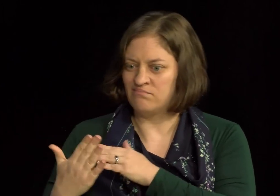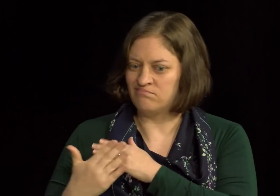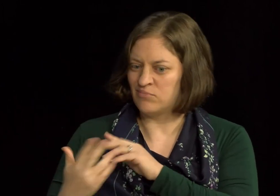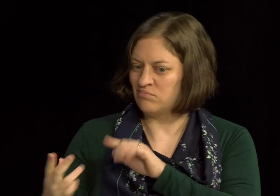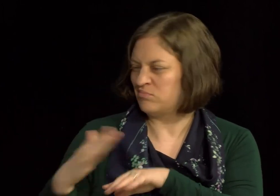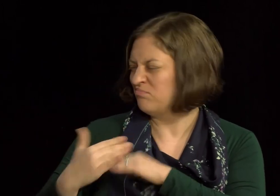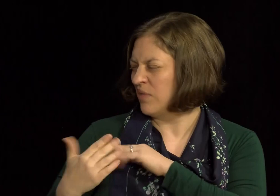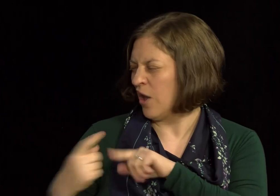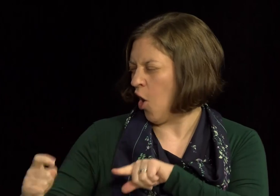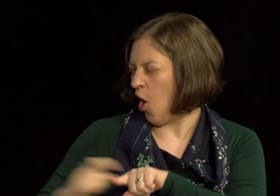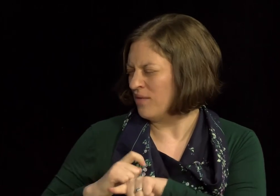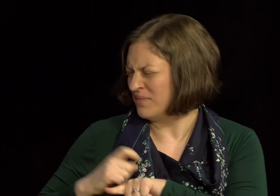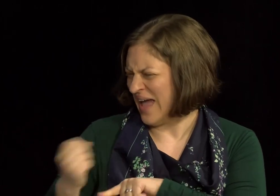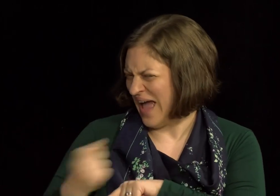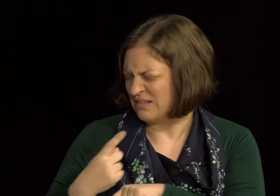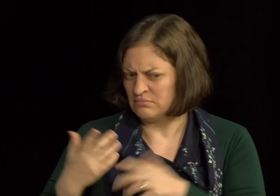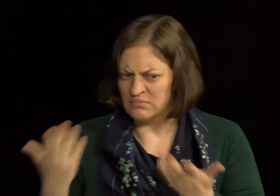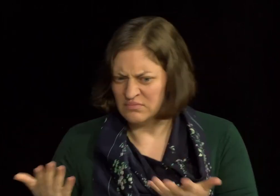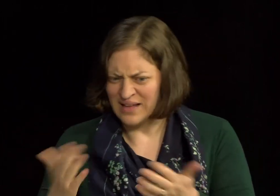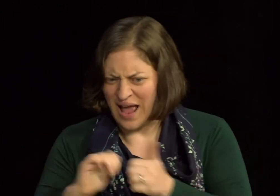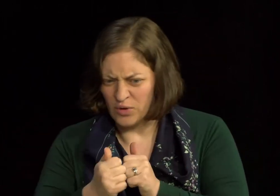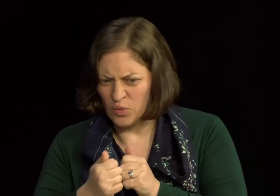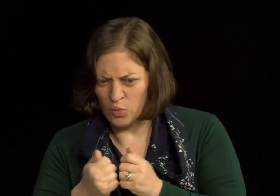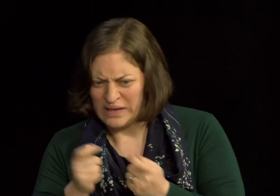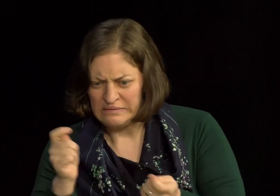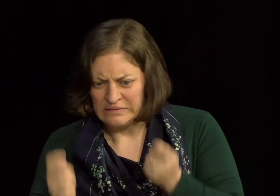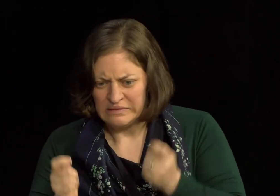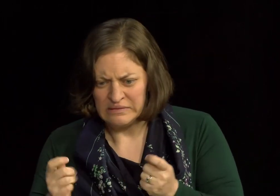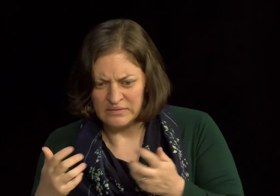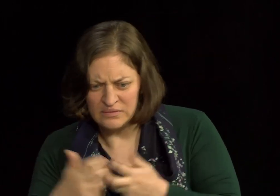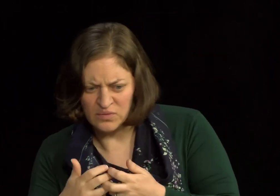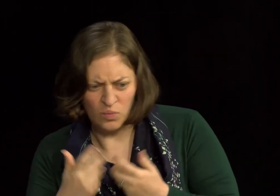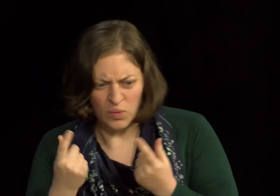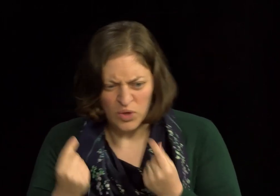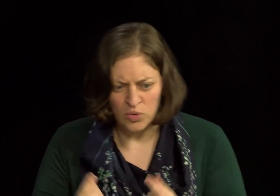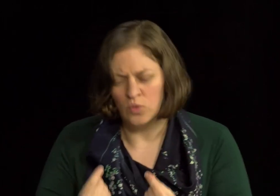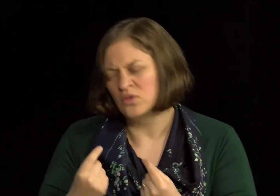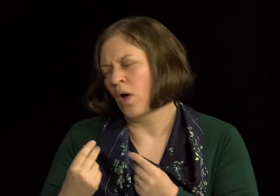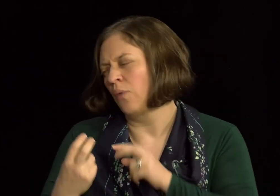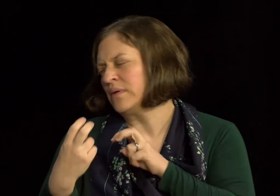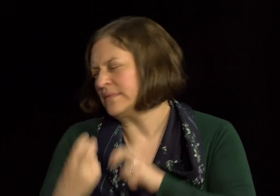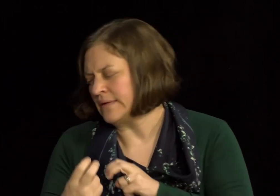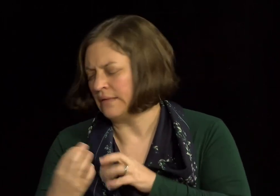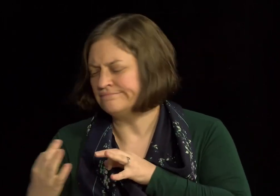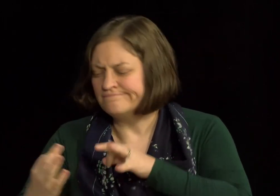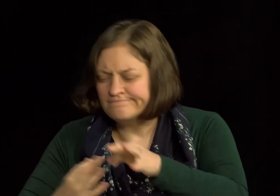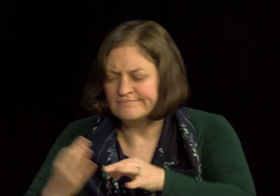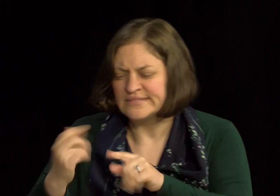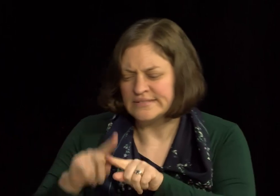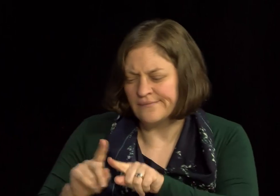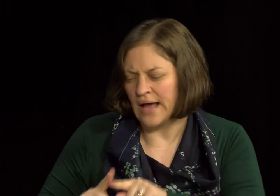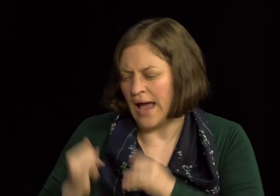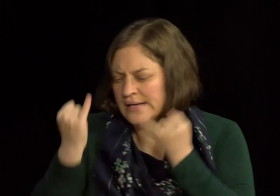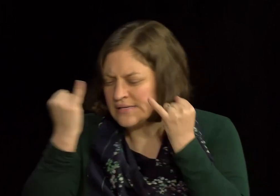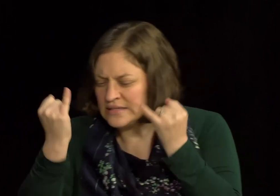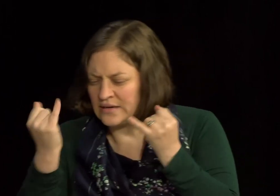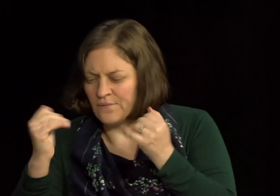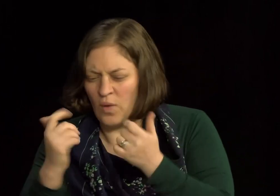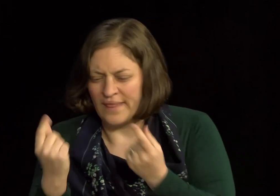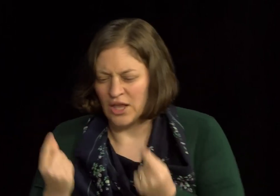-blind. So, they got in touch with me and said, you know, gee, how can we make appropriate accommodations for this student in this situation? So, I was able to sit down